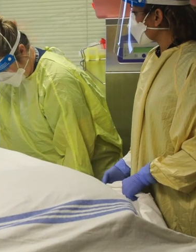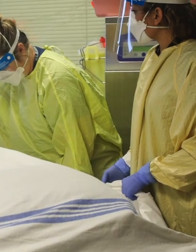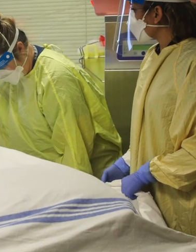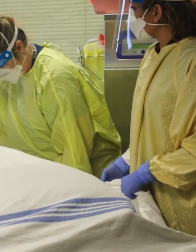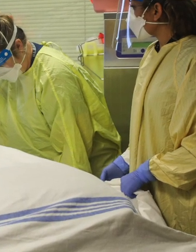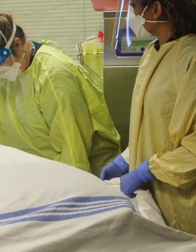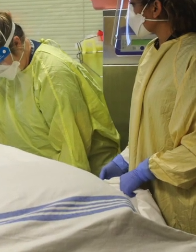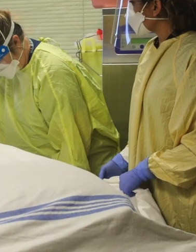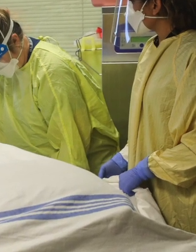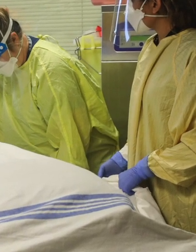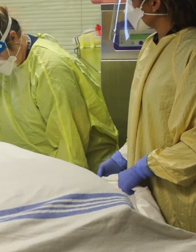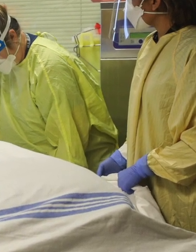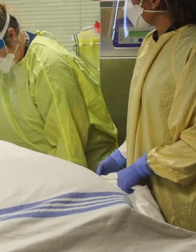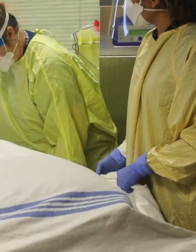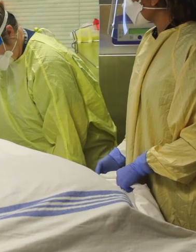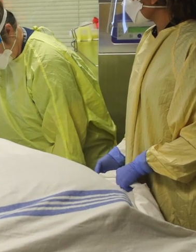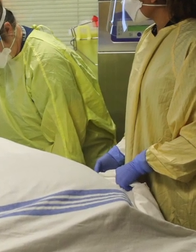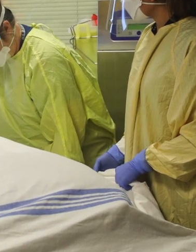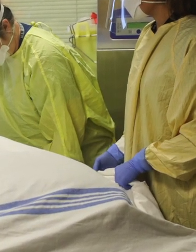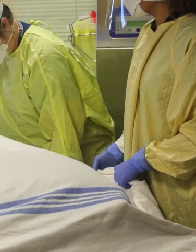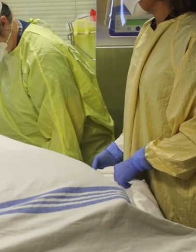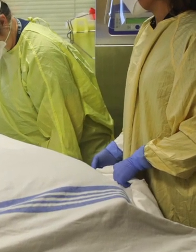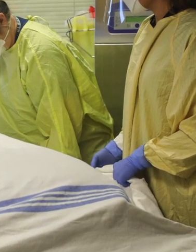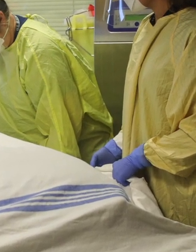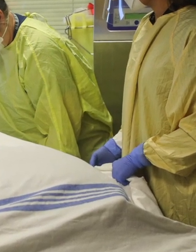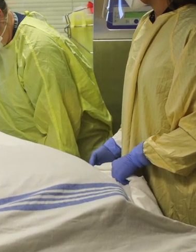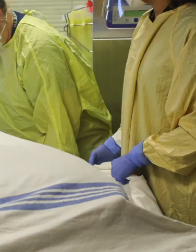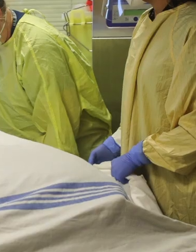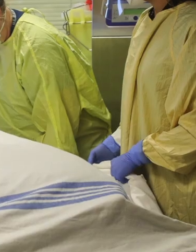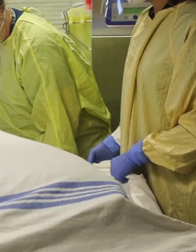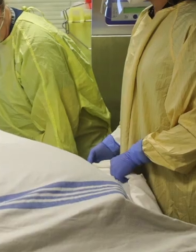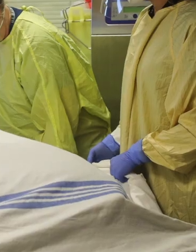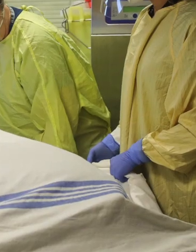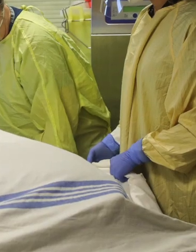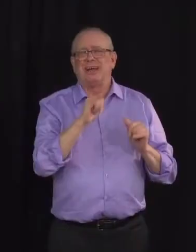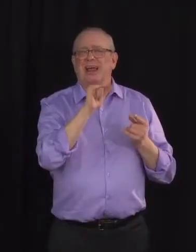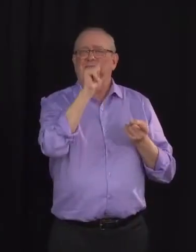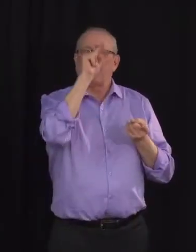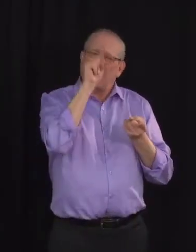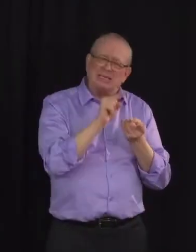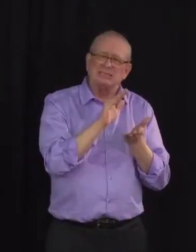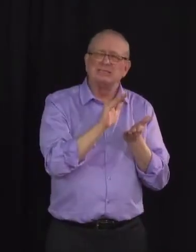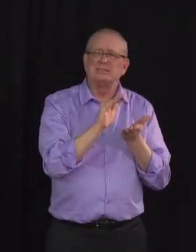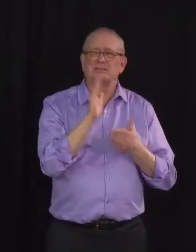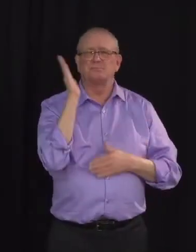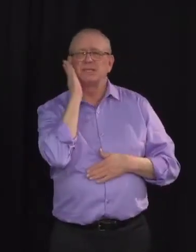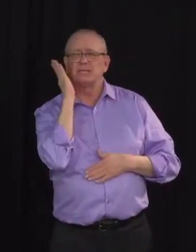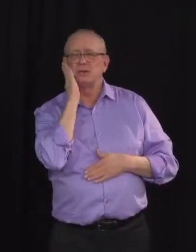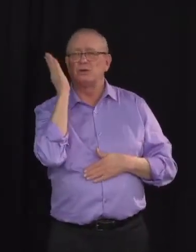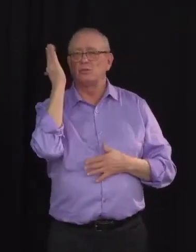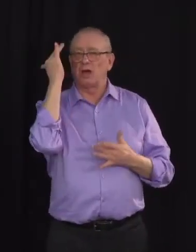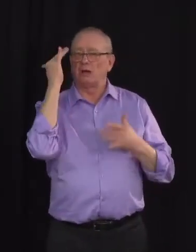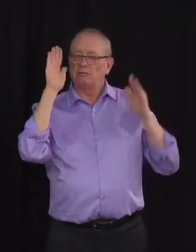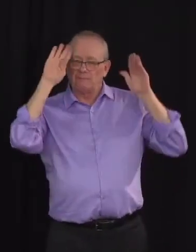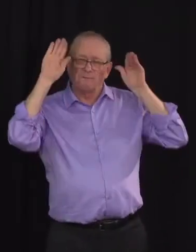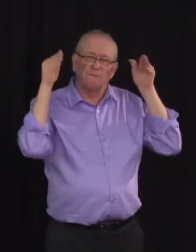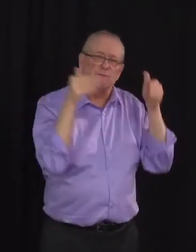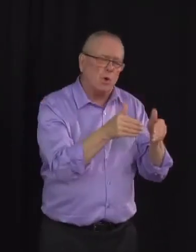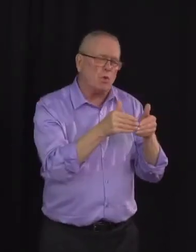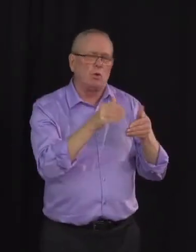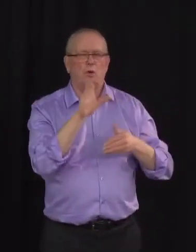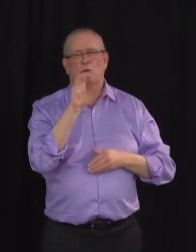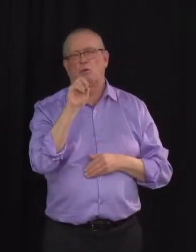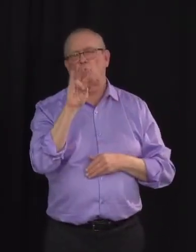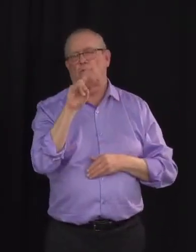spread of the virus in hospital mean there are fewer beds available when patients arrive. When we have a high number of